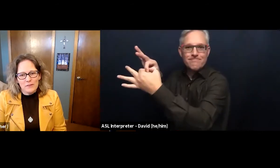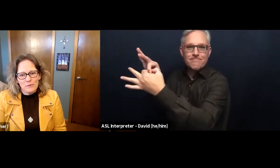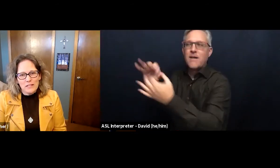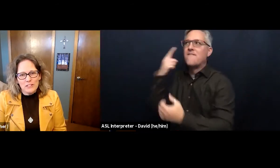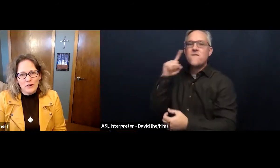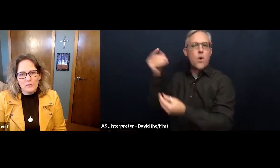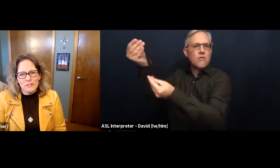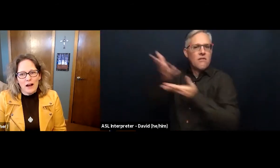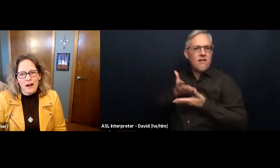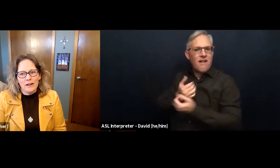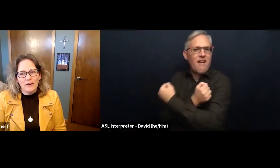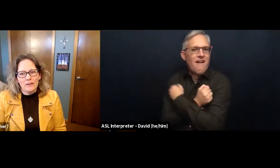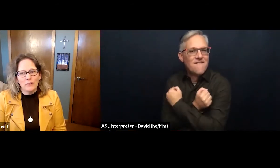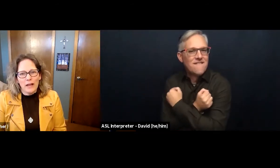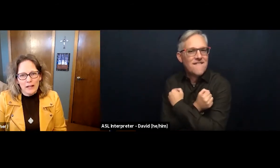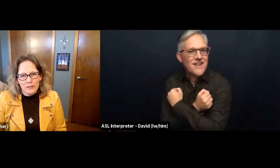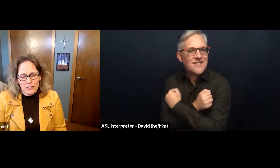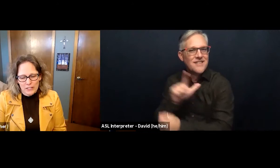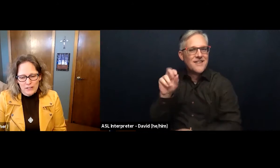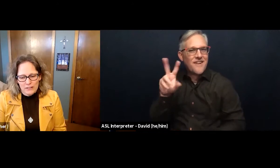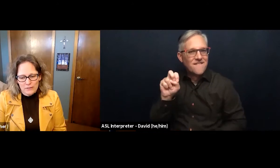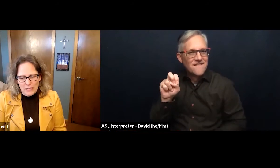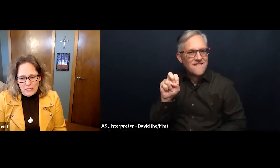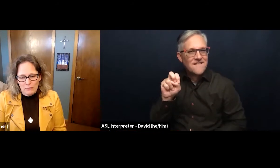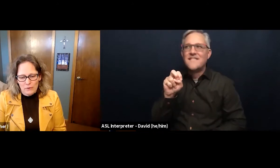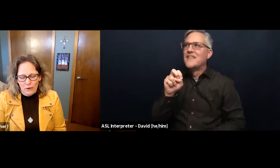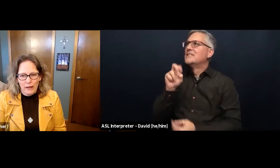Reach out to God for energy to keep going.